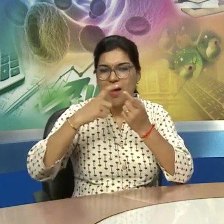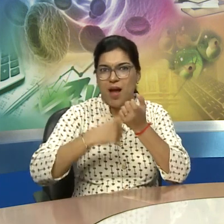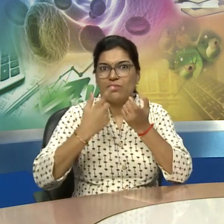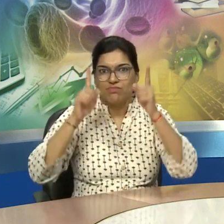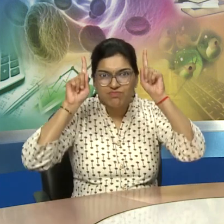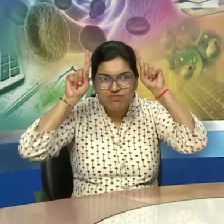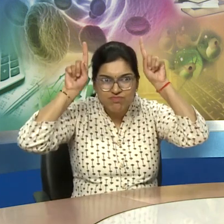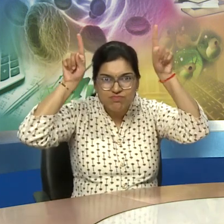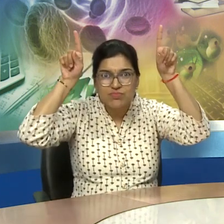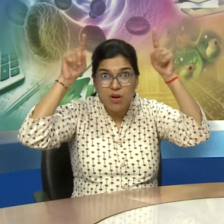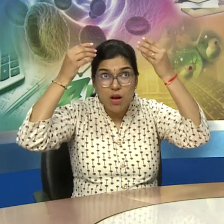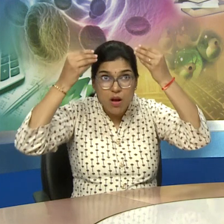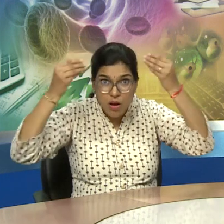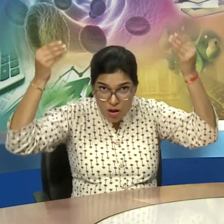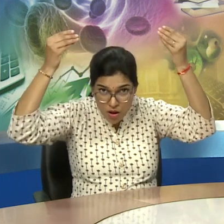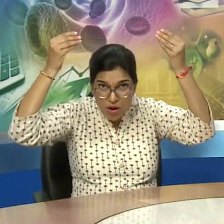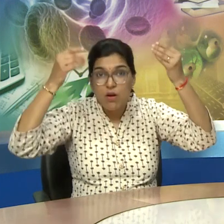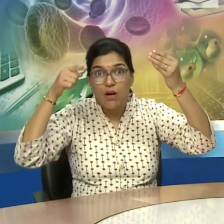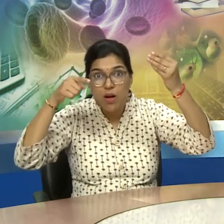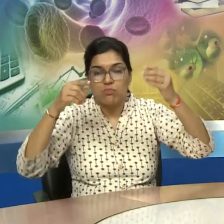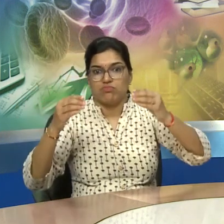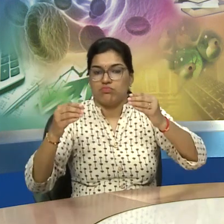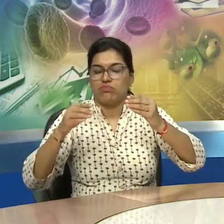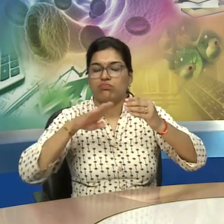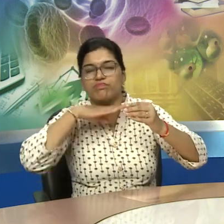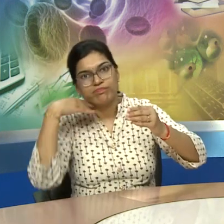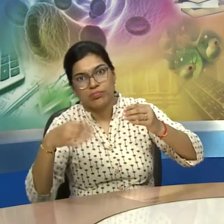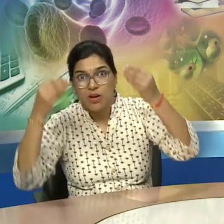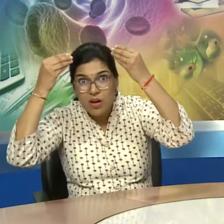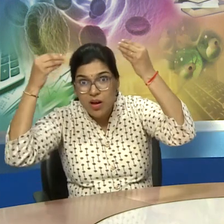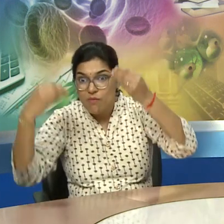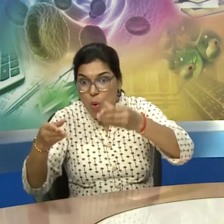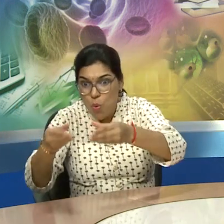and these tools were made from shoulder blades of cattle